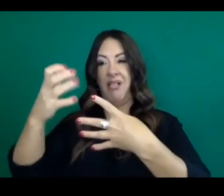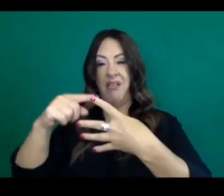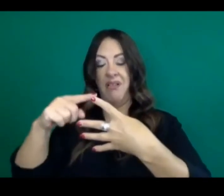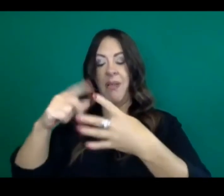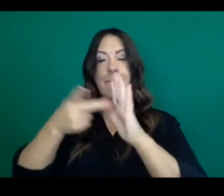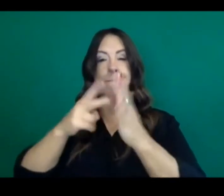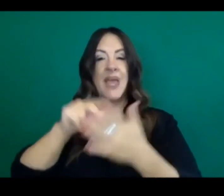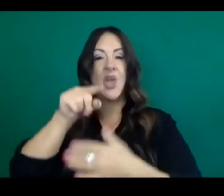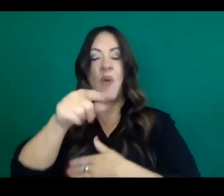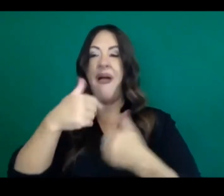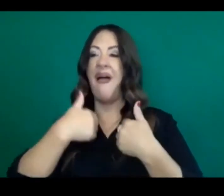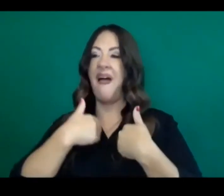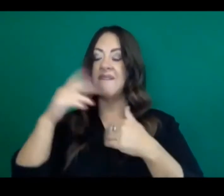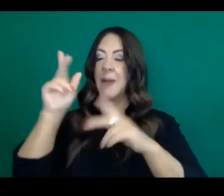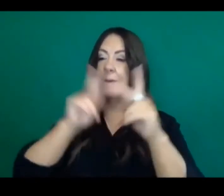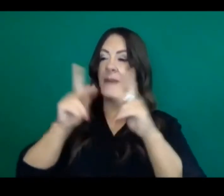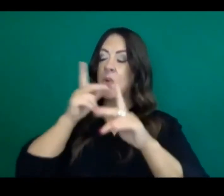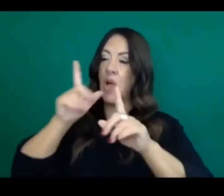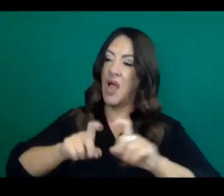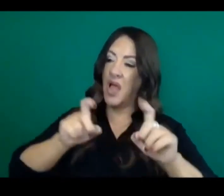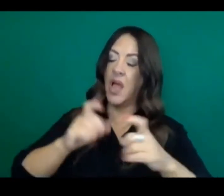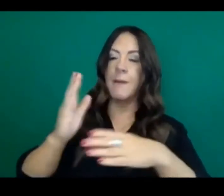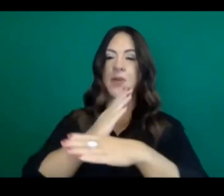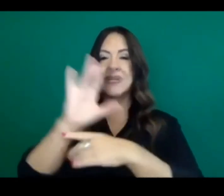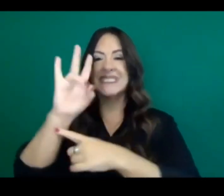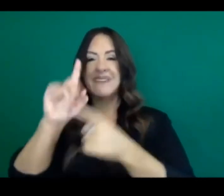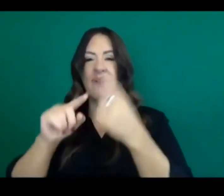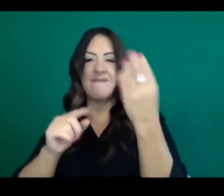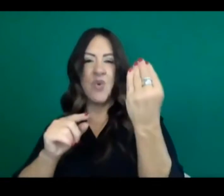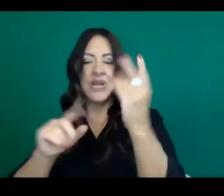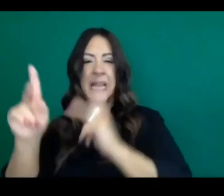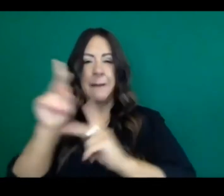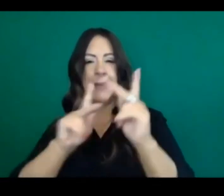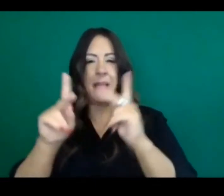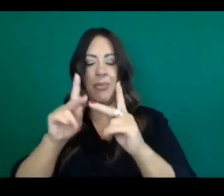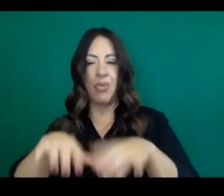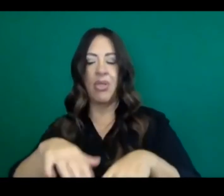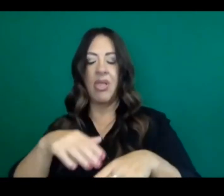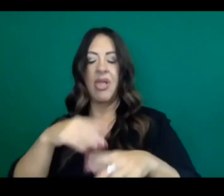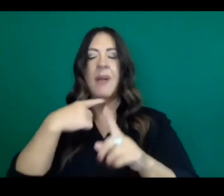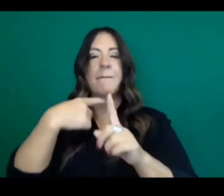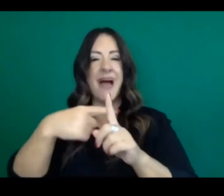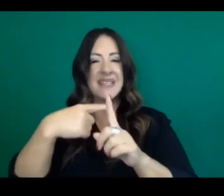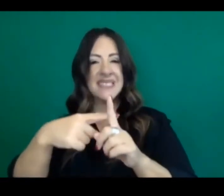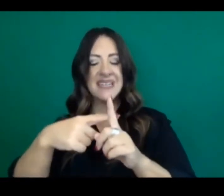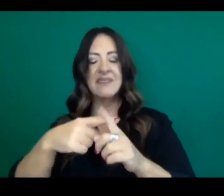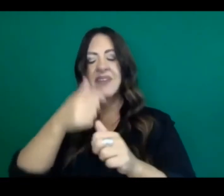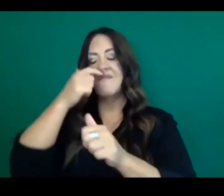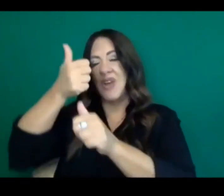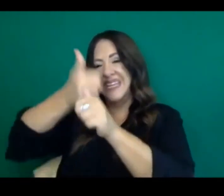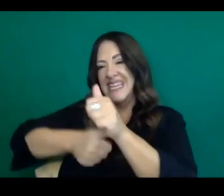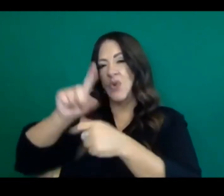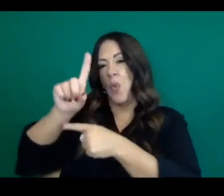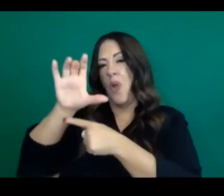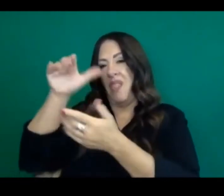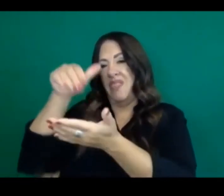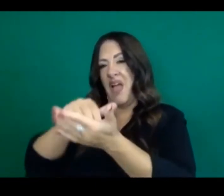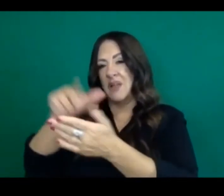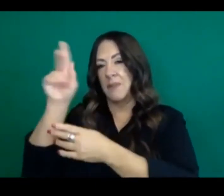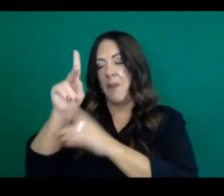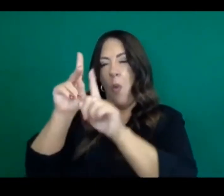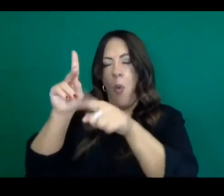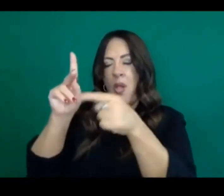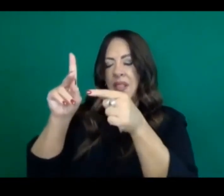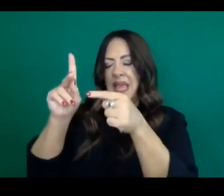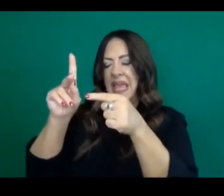case rate of between 7 and 14, which equals the 100 per 100,000 for 14 days or